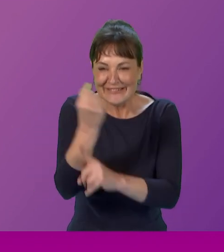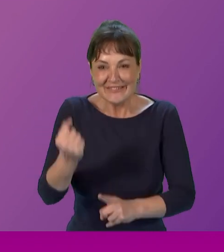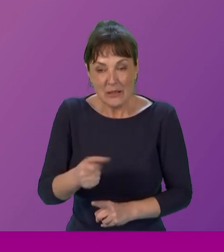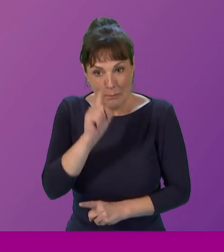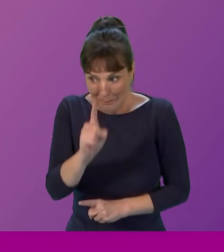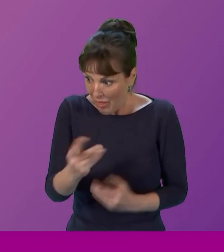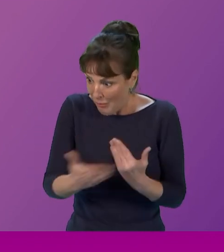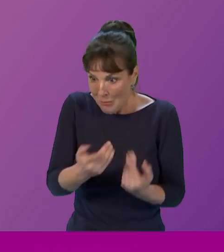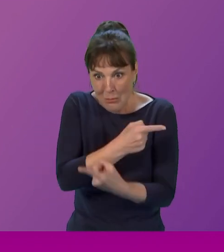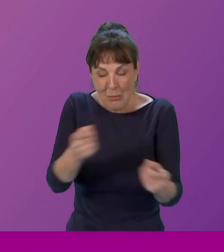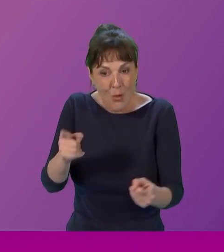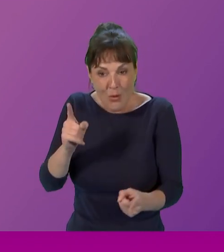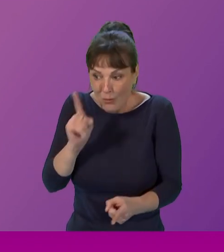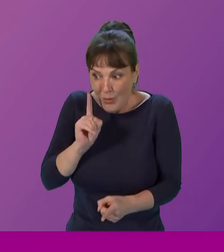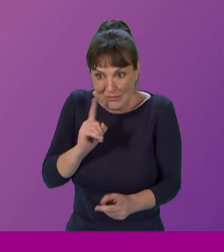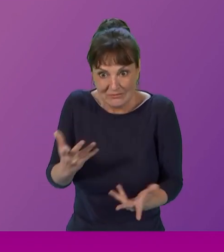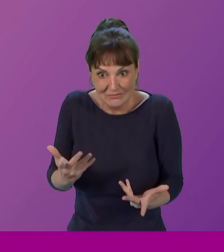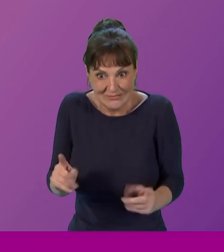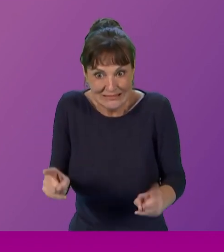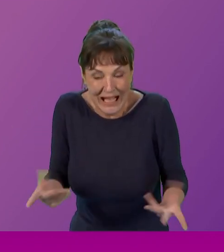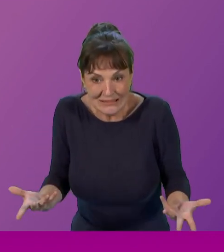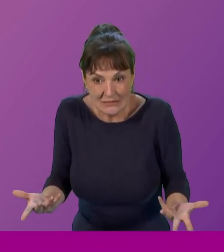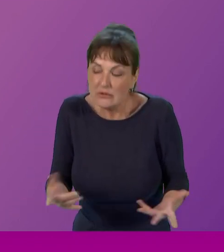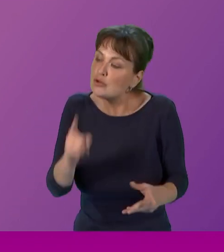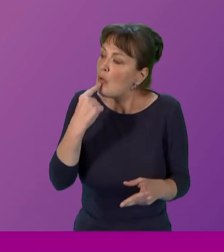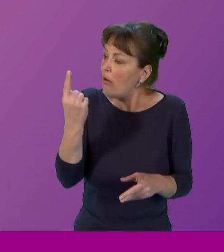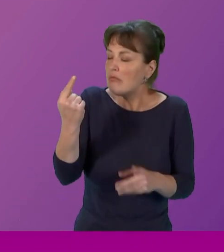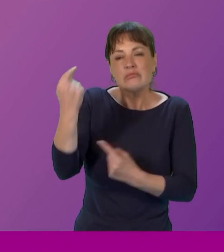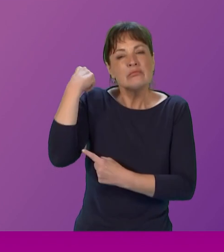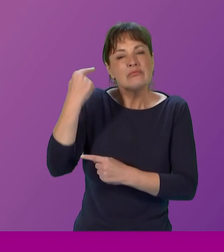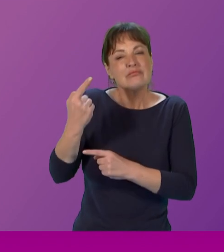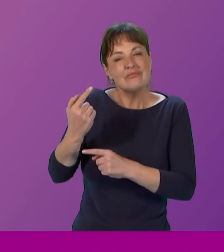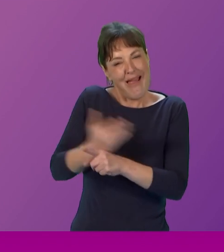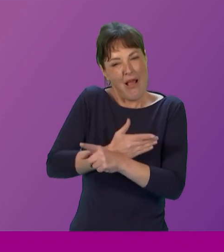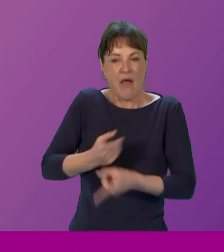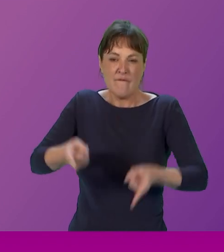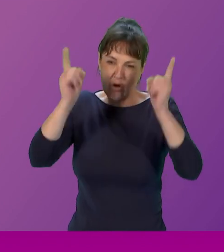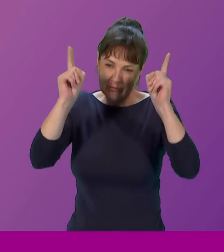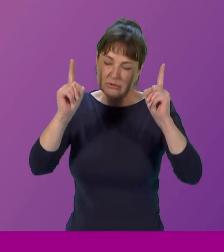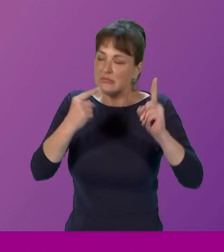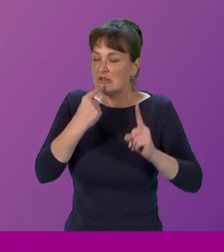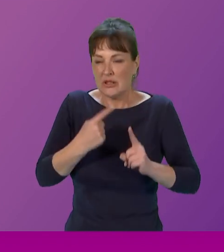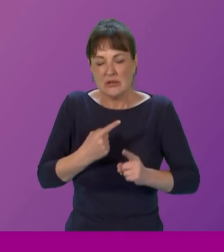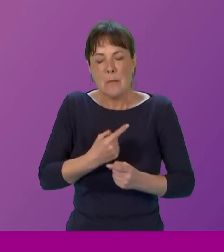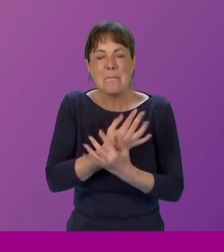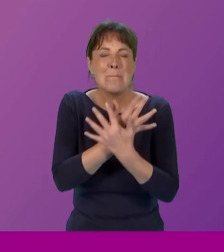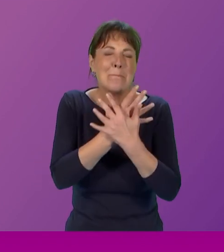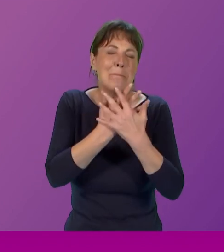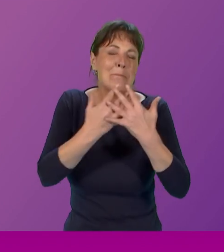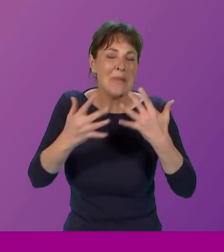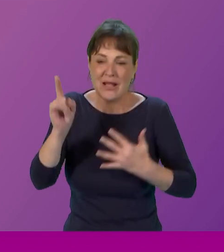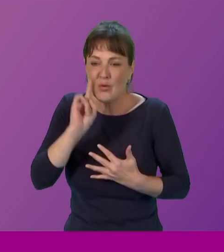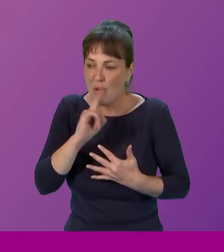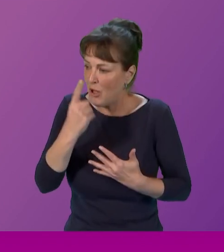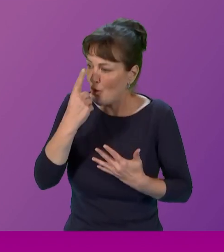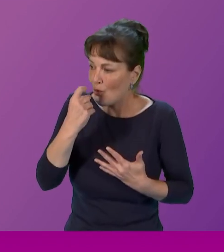Like, um, the first minister said earlier that there are many women who could be entrepreneurs. Some of us are limited because we